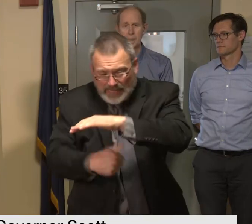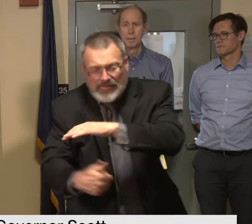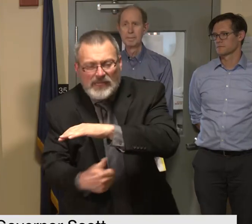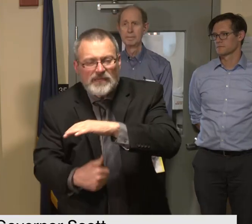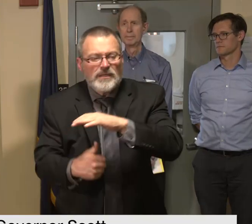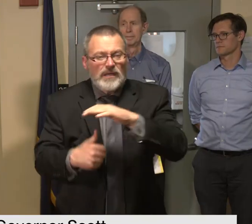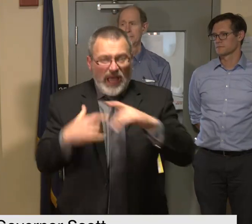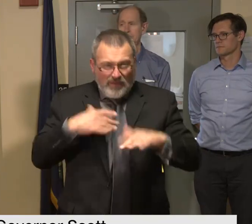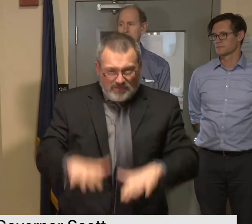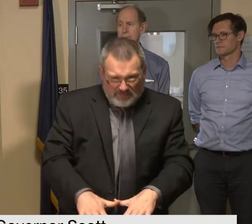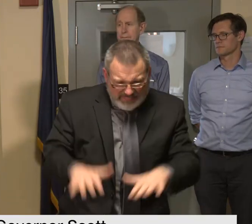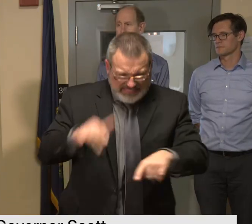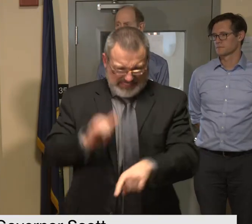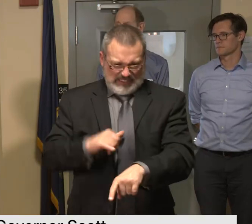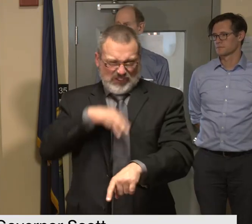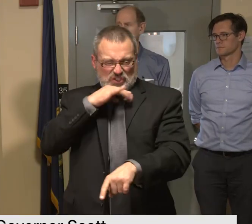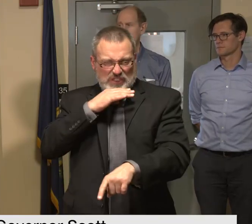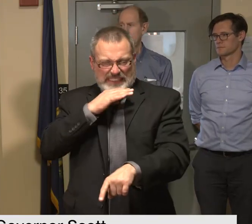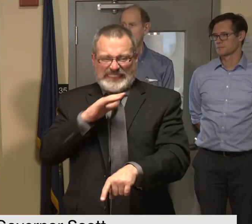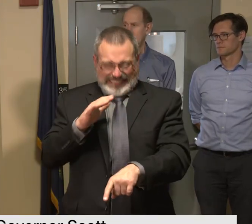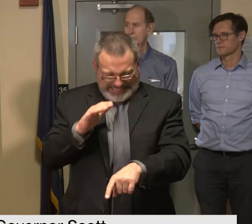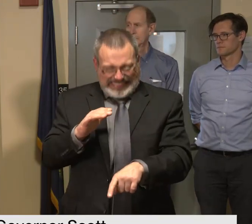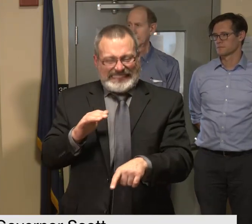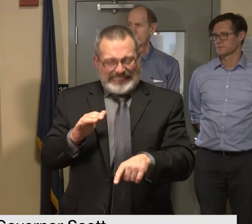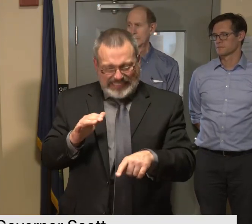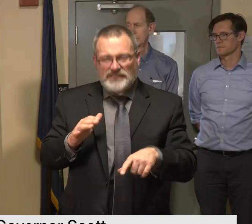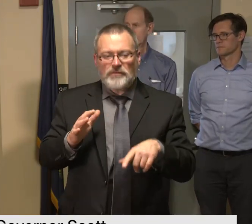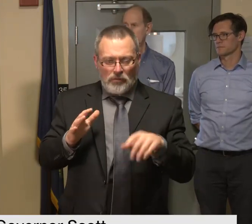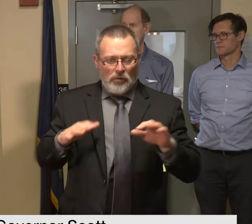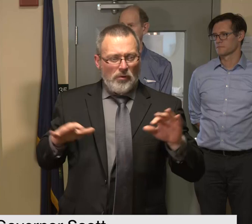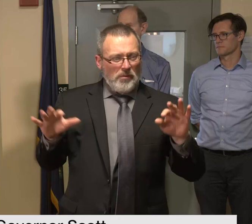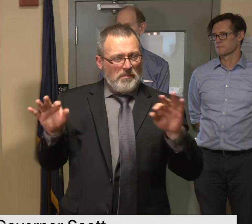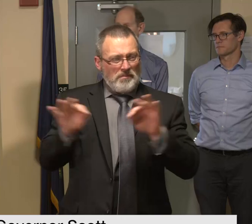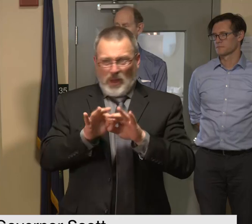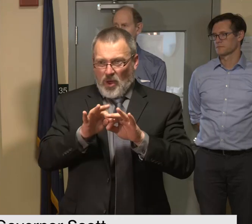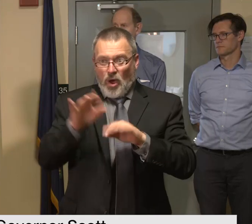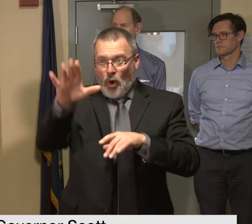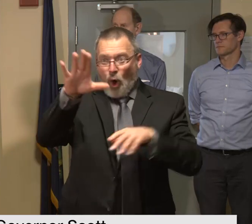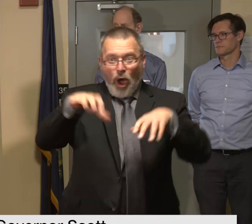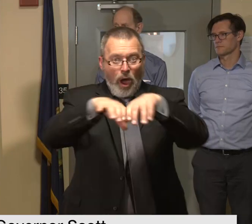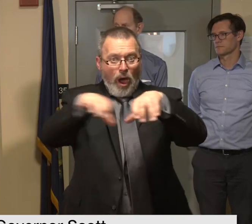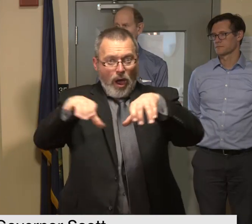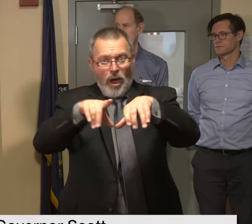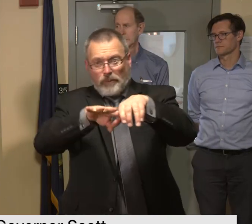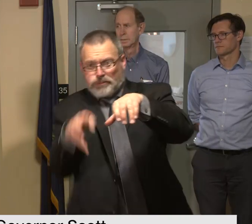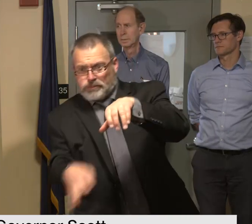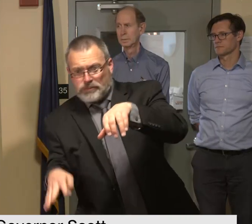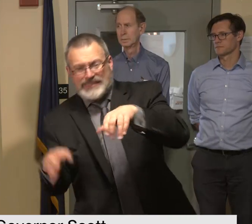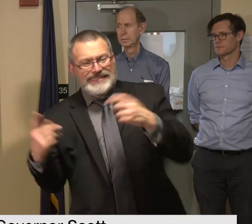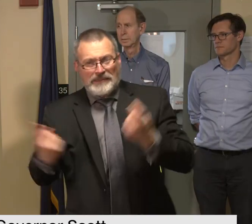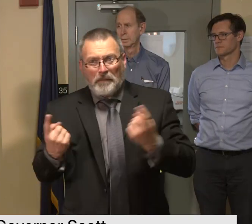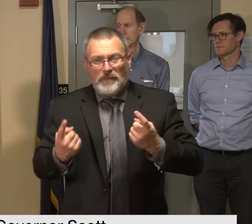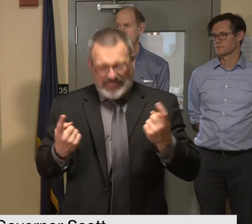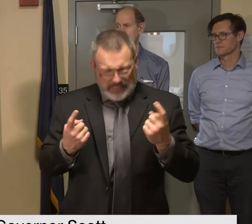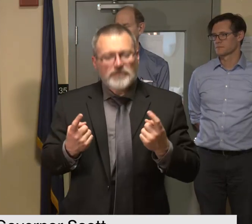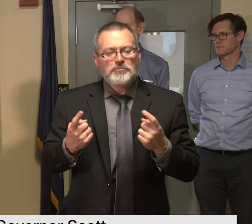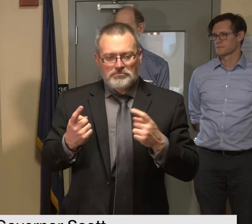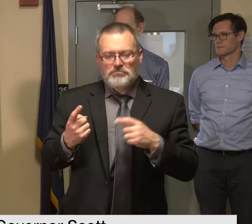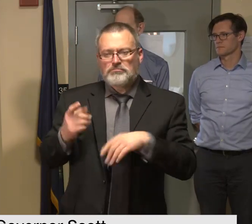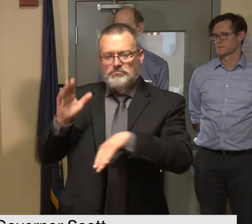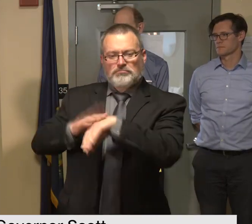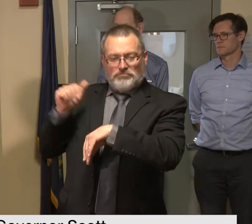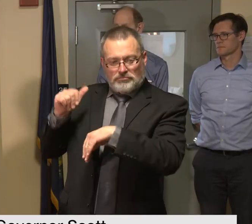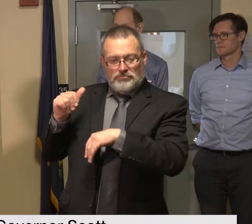become contaminated with flood water causing your storage tanks to leak as you are sorting flood trash this weekend